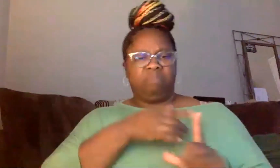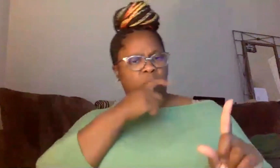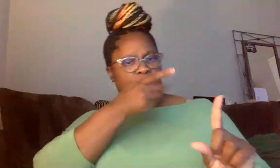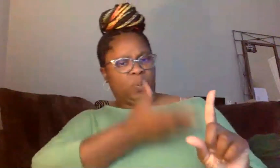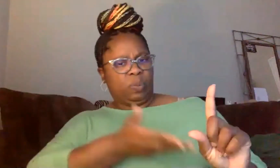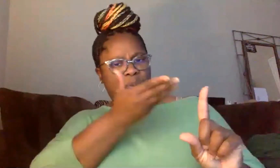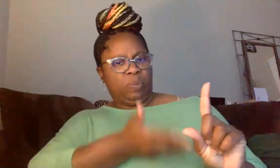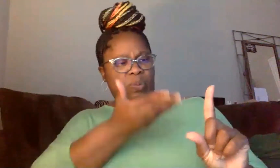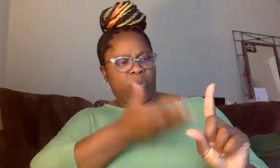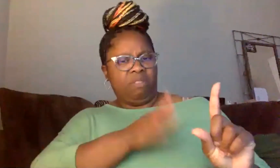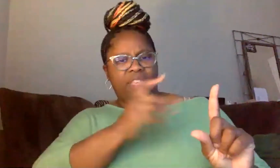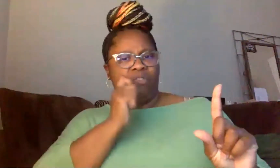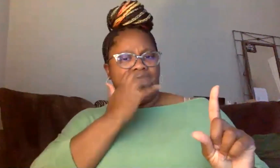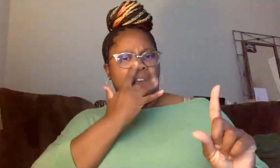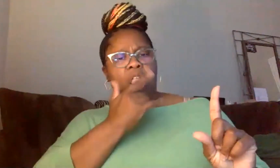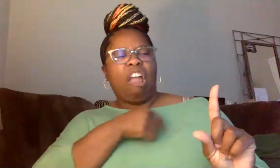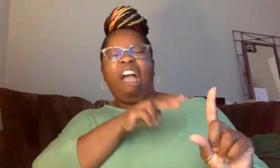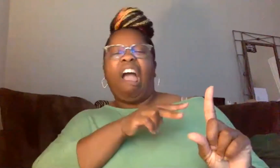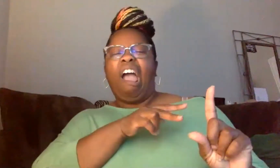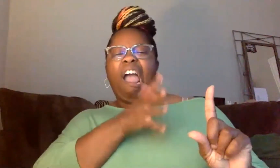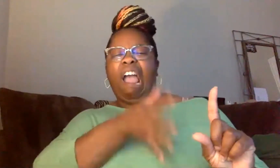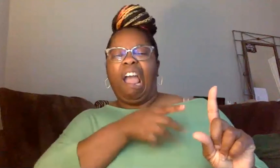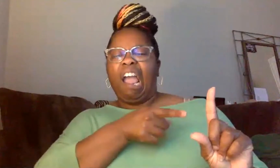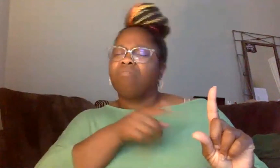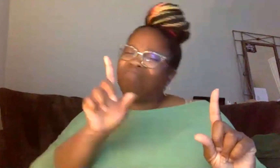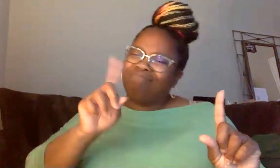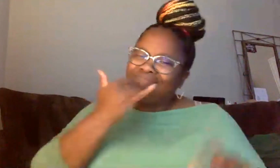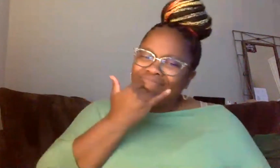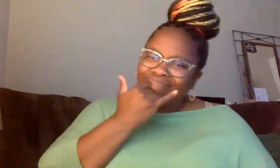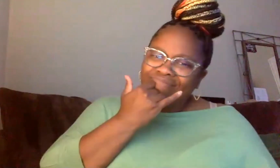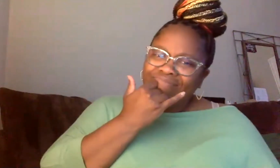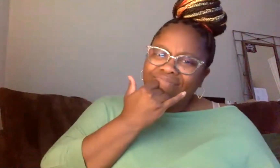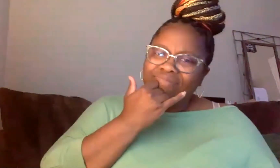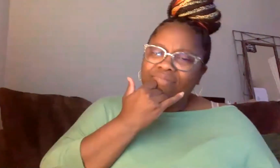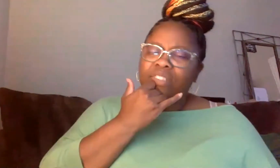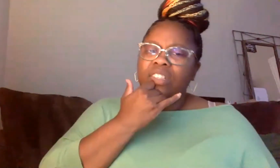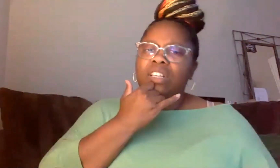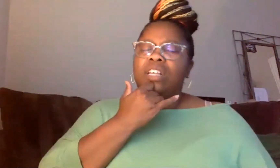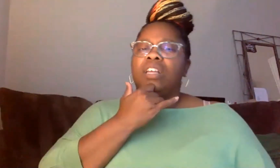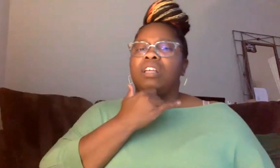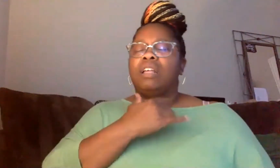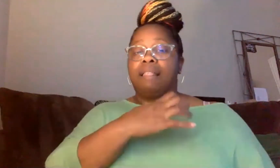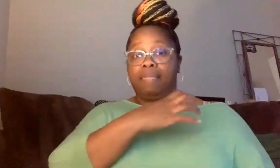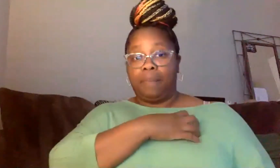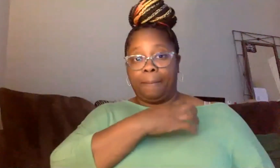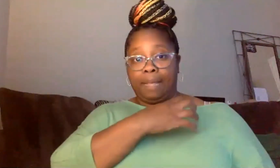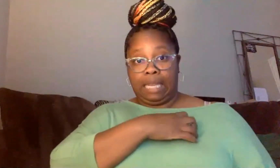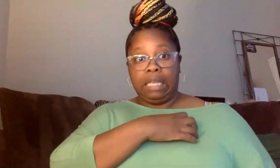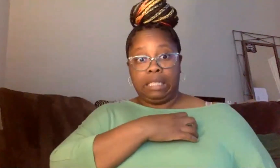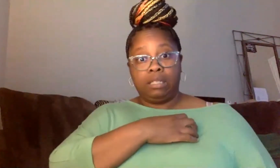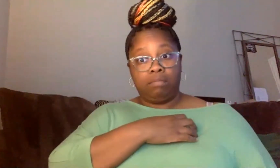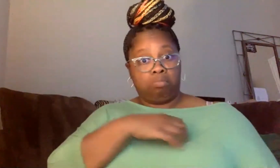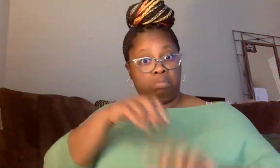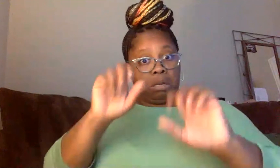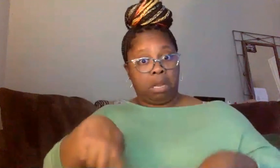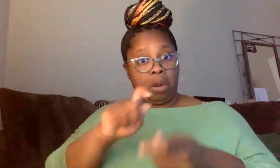skin. And I shouldn't, I shouldn't have hatred towards them because of that. And the police also saw another question talking about, will the police actually be able to be reformed?